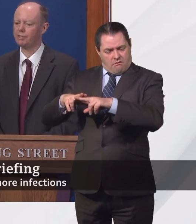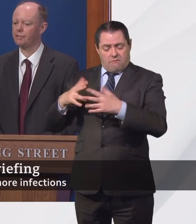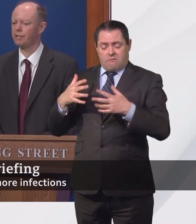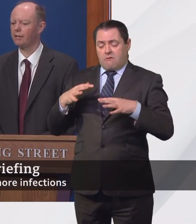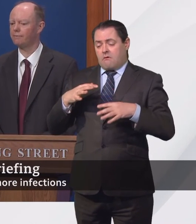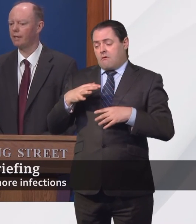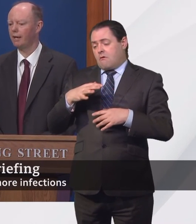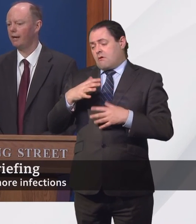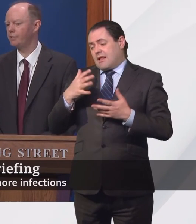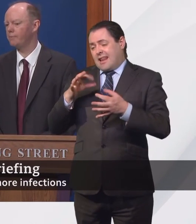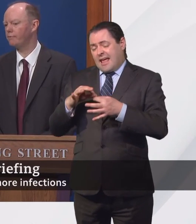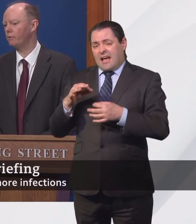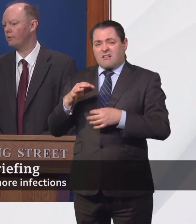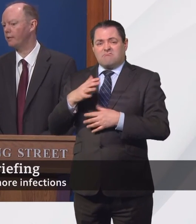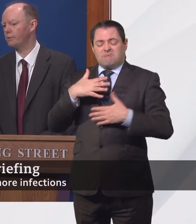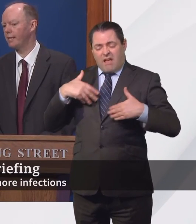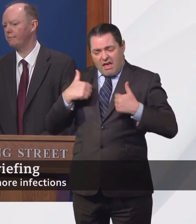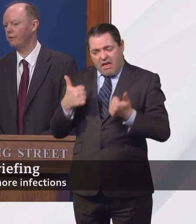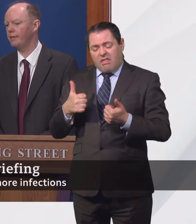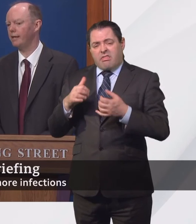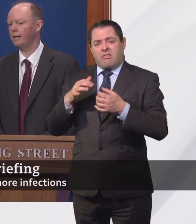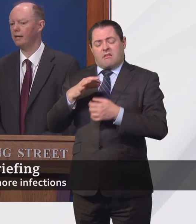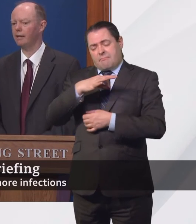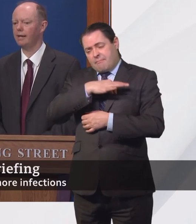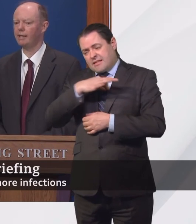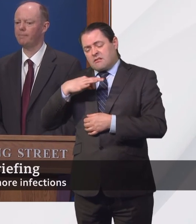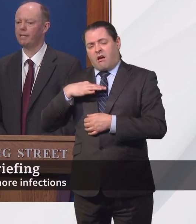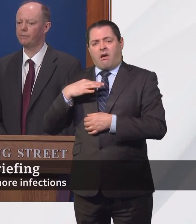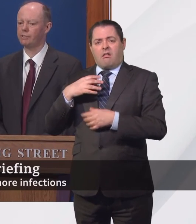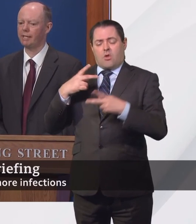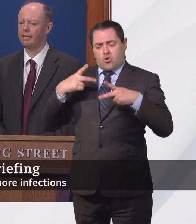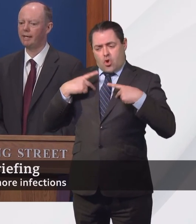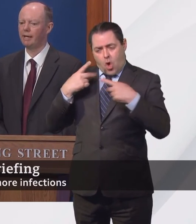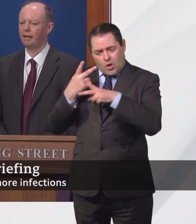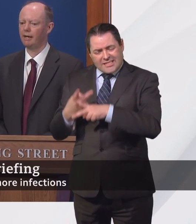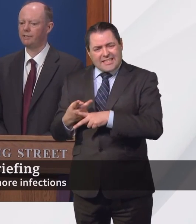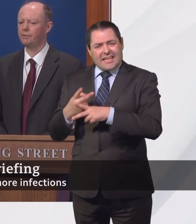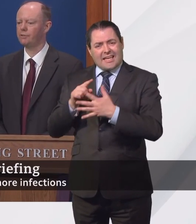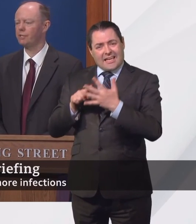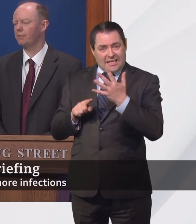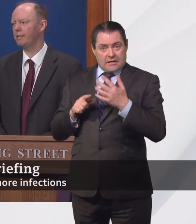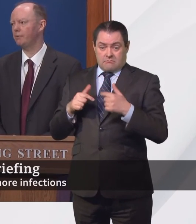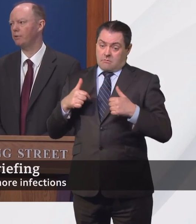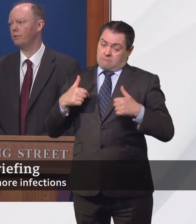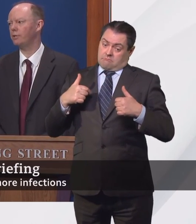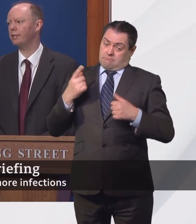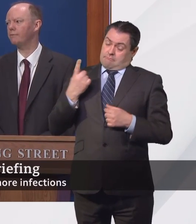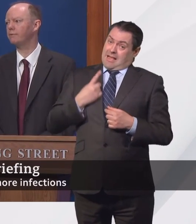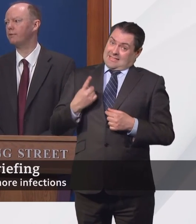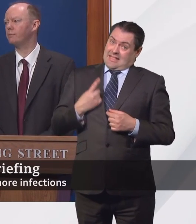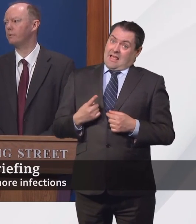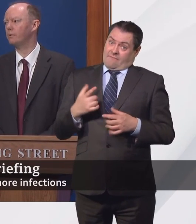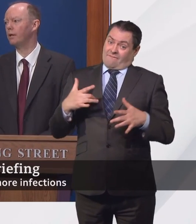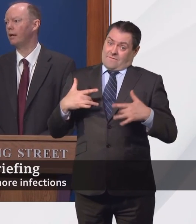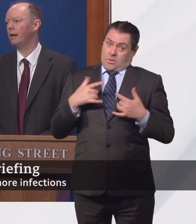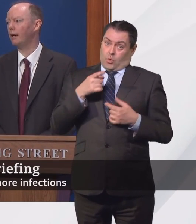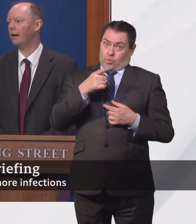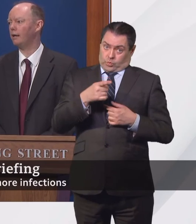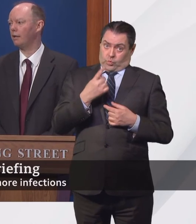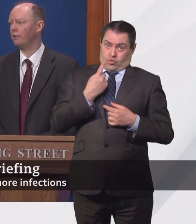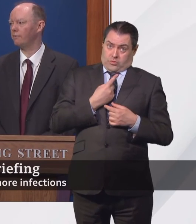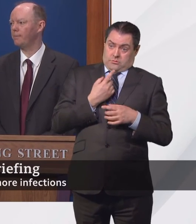or nursing staff, I've said before, and I will say very unambiguously, I do consider people who are looking after vulnerable,